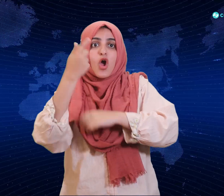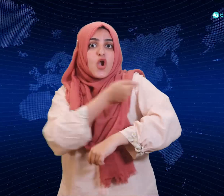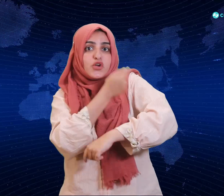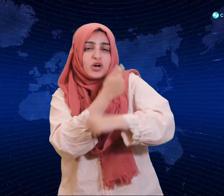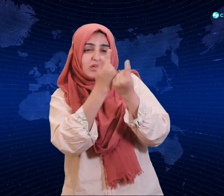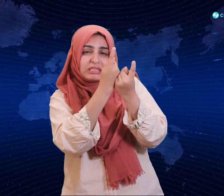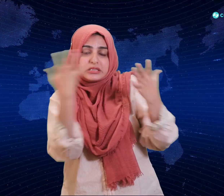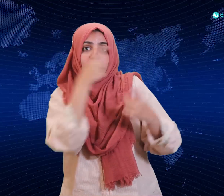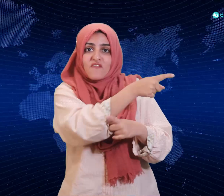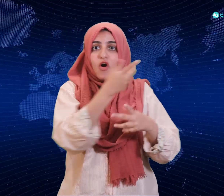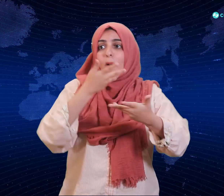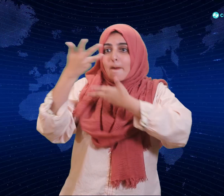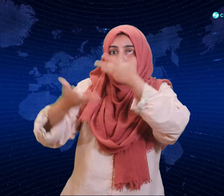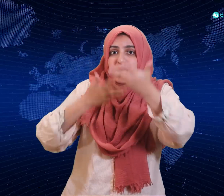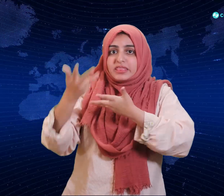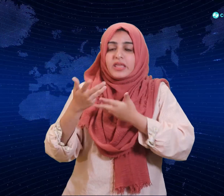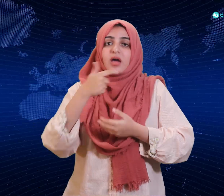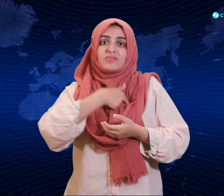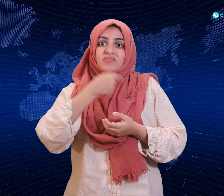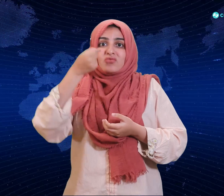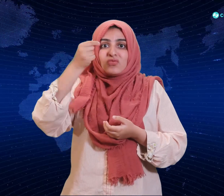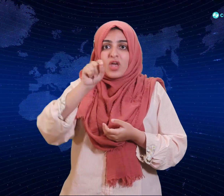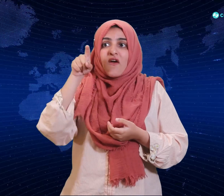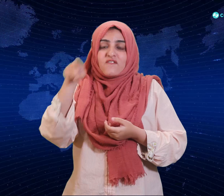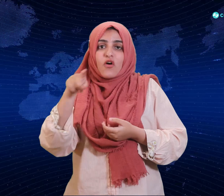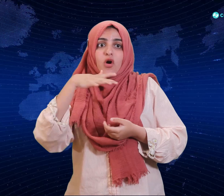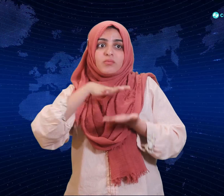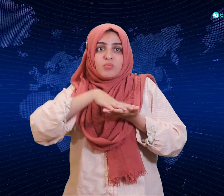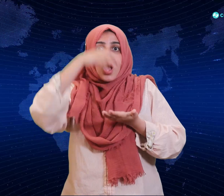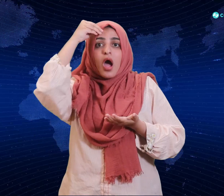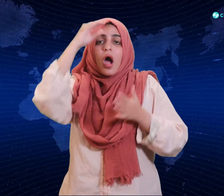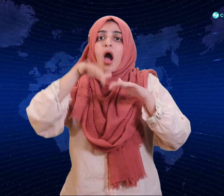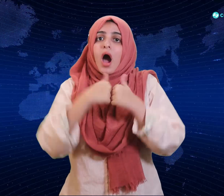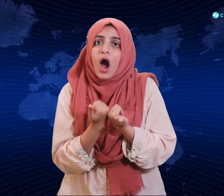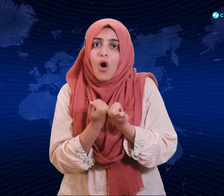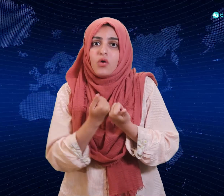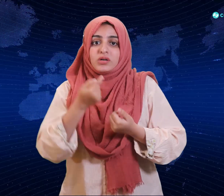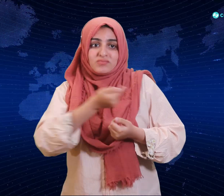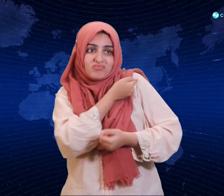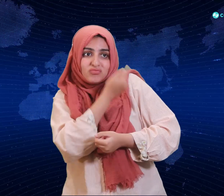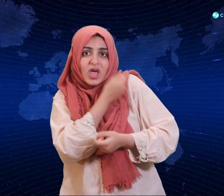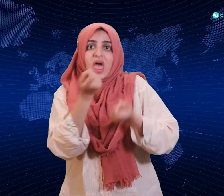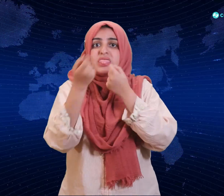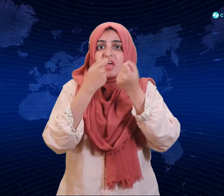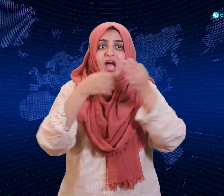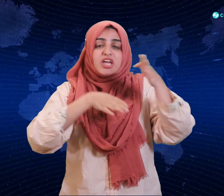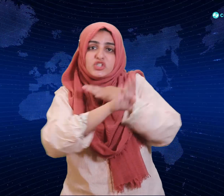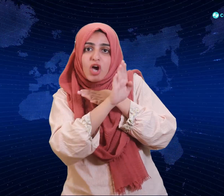will guide you about breast cancer diagnosis treatment and how to self